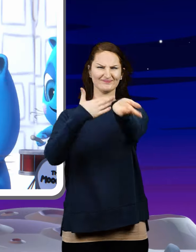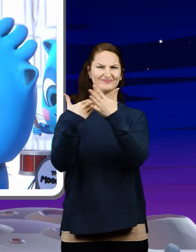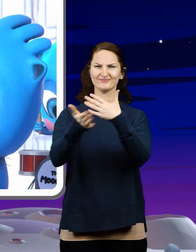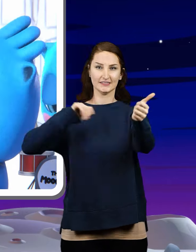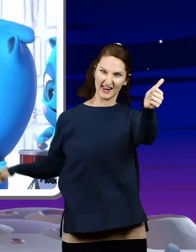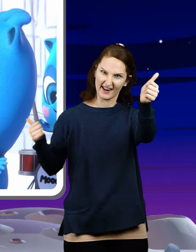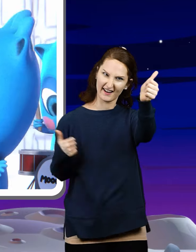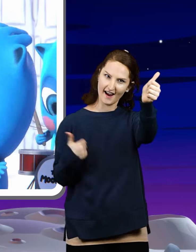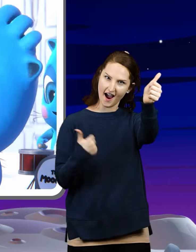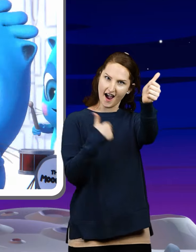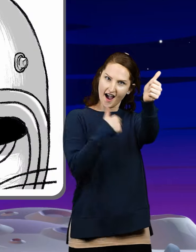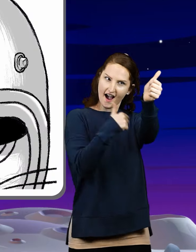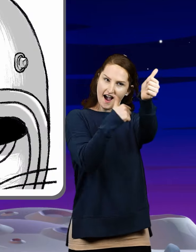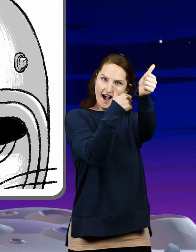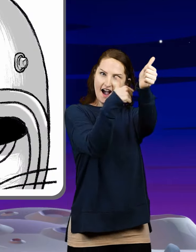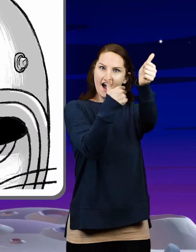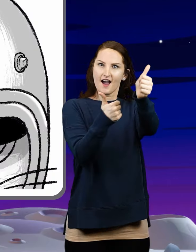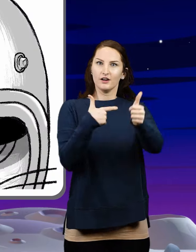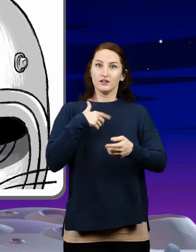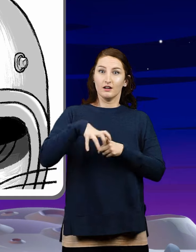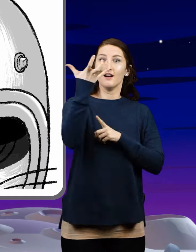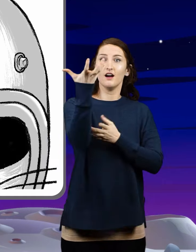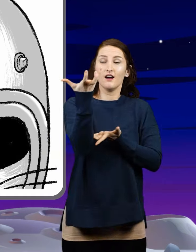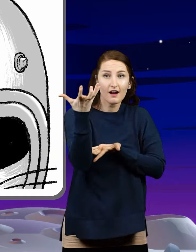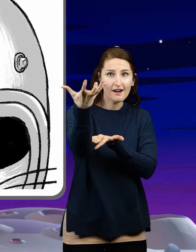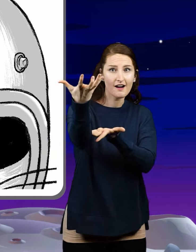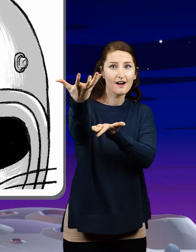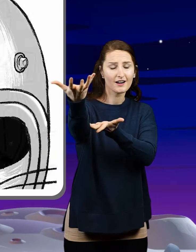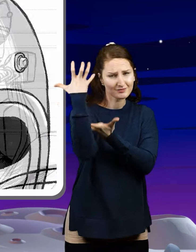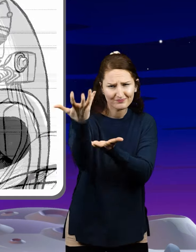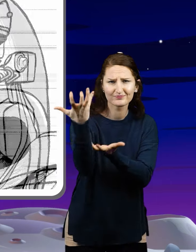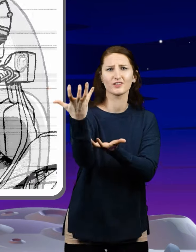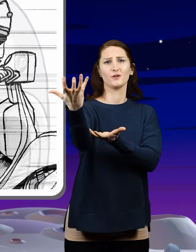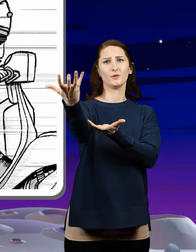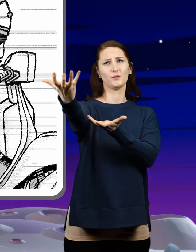I'll be coming for your love, okay Keep on me,